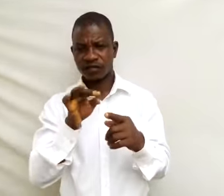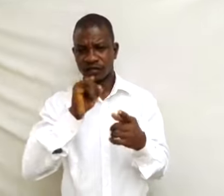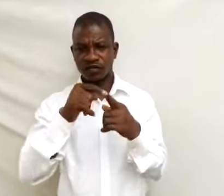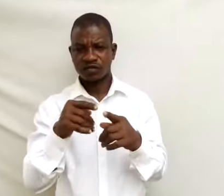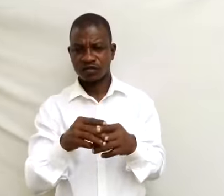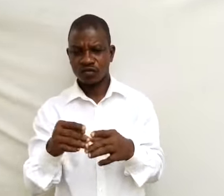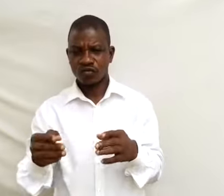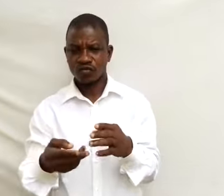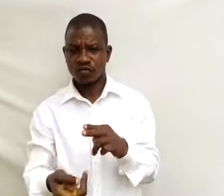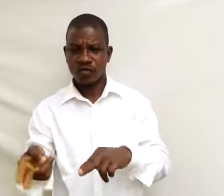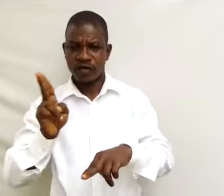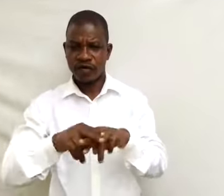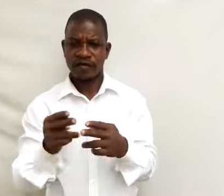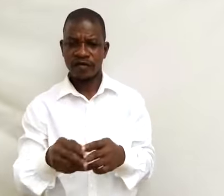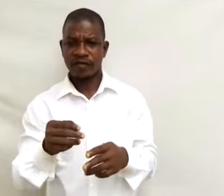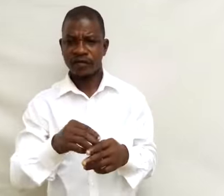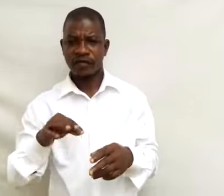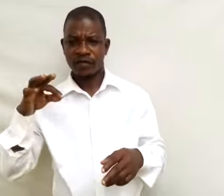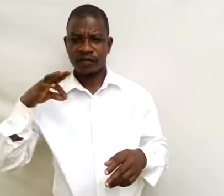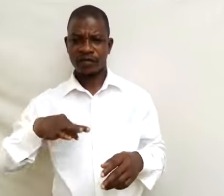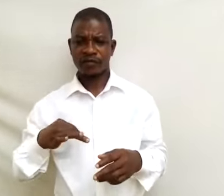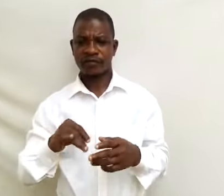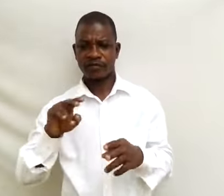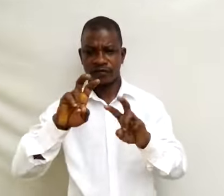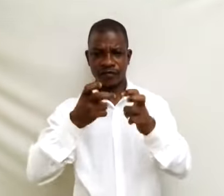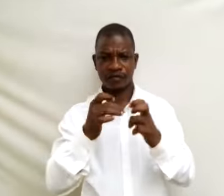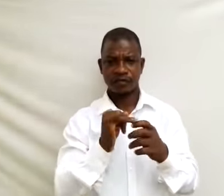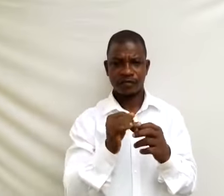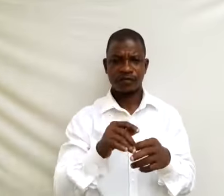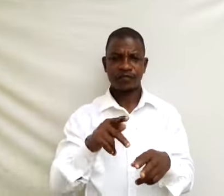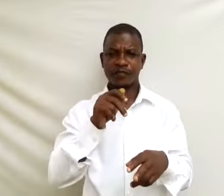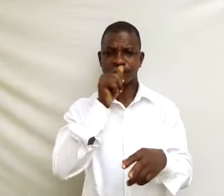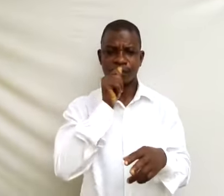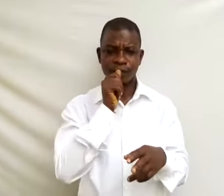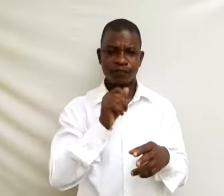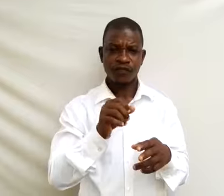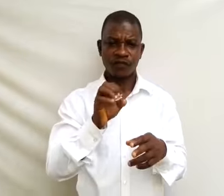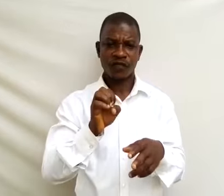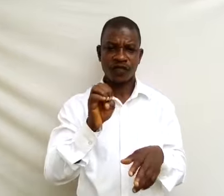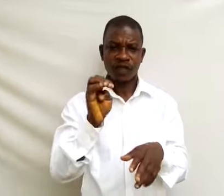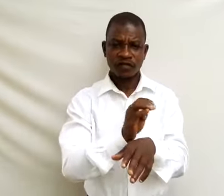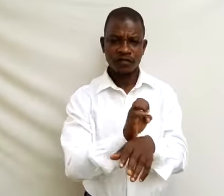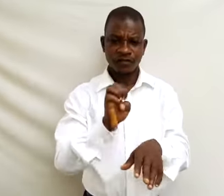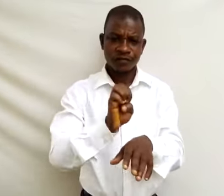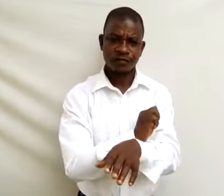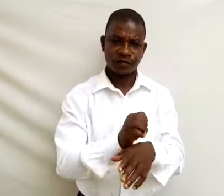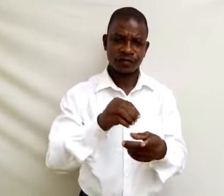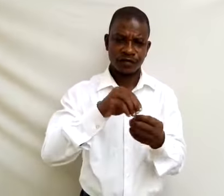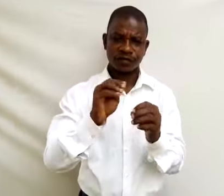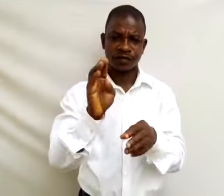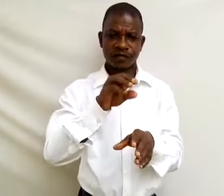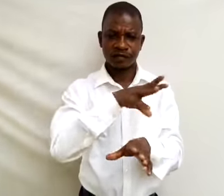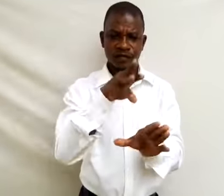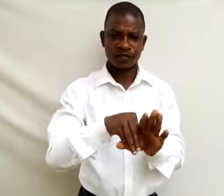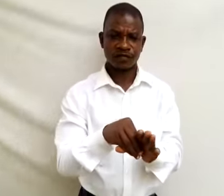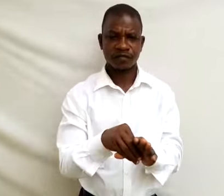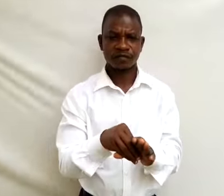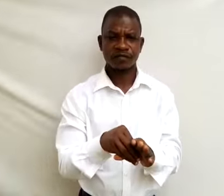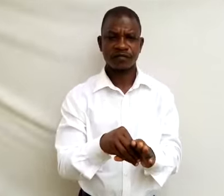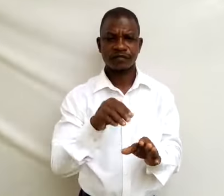profit. 9. Types of private enterprises include a sole